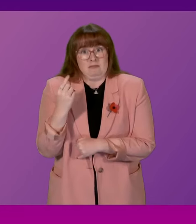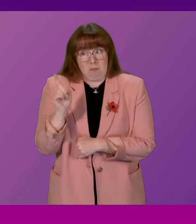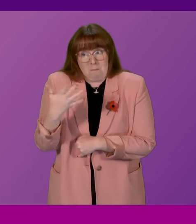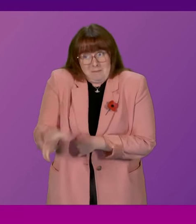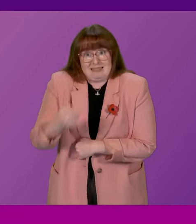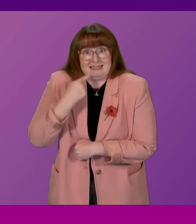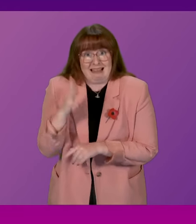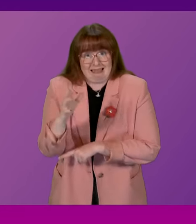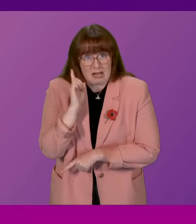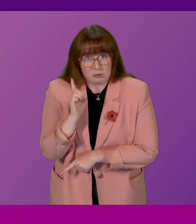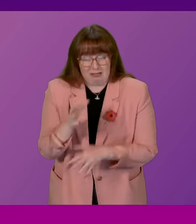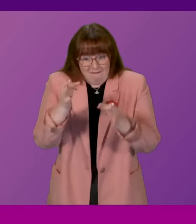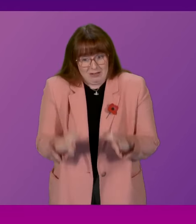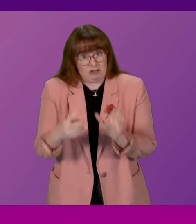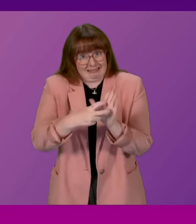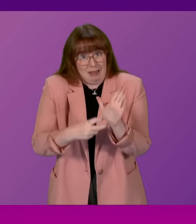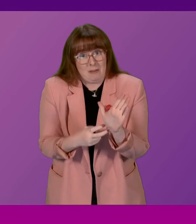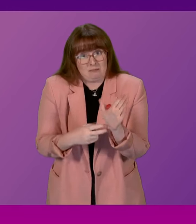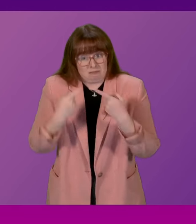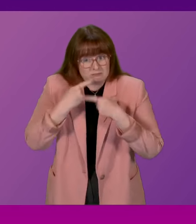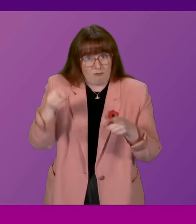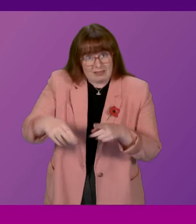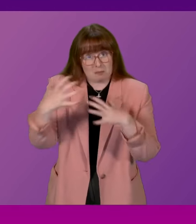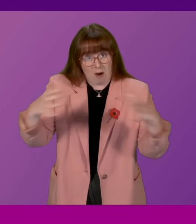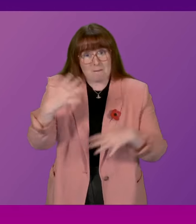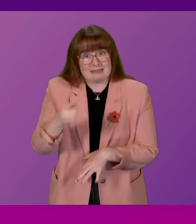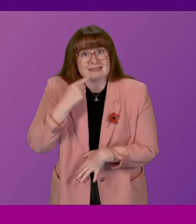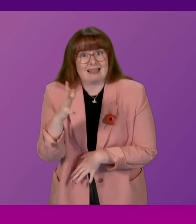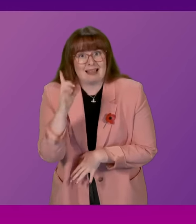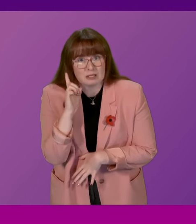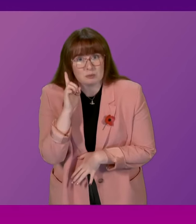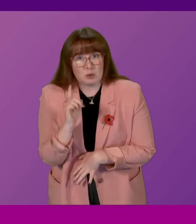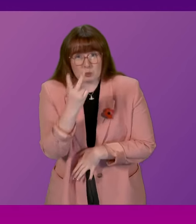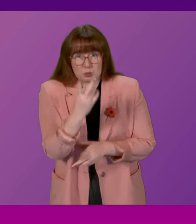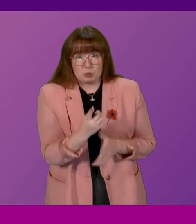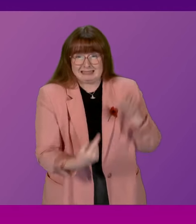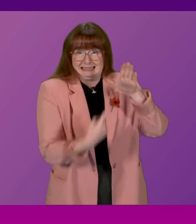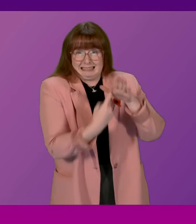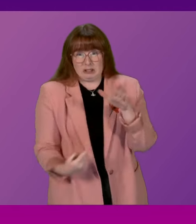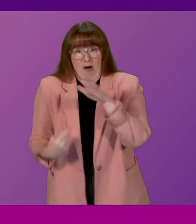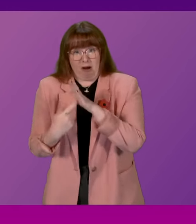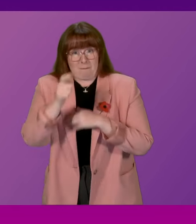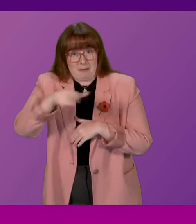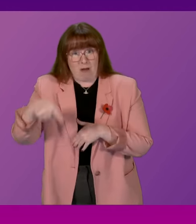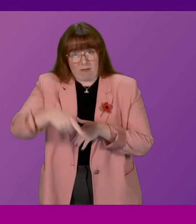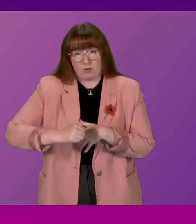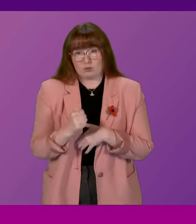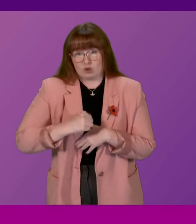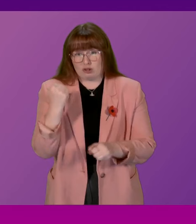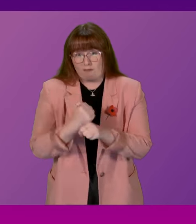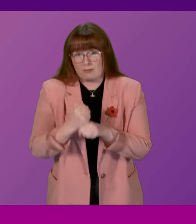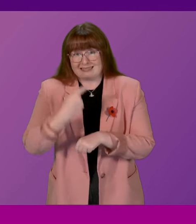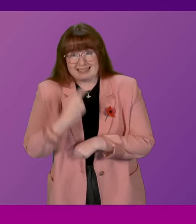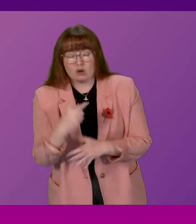what was said. That is in the official record of this Parliament. The two most senior people in the Scottish Government stated that the